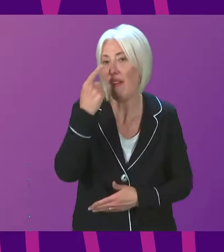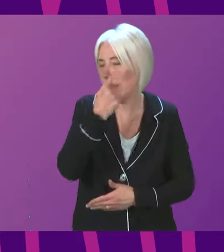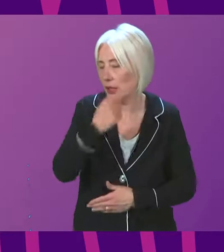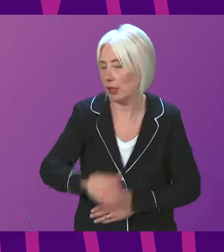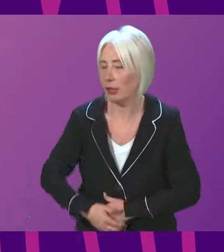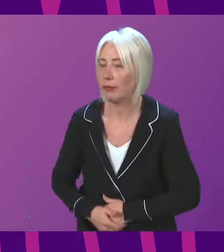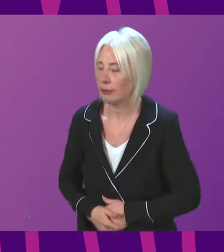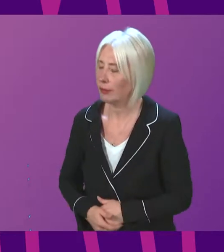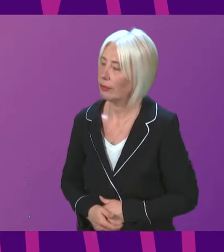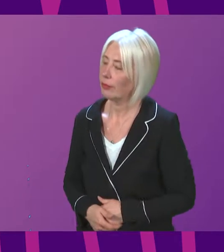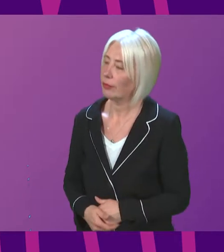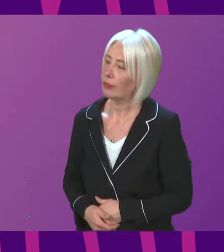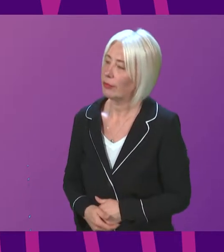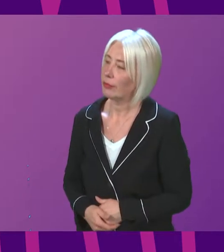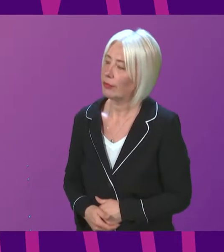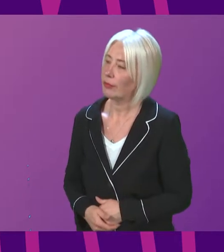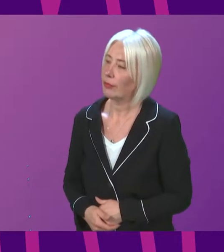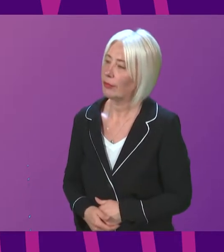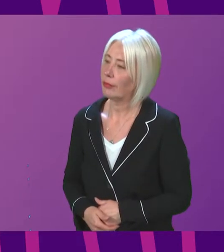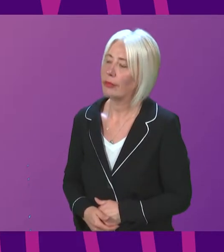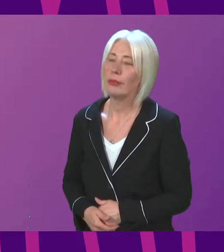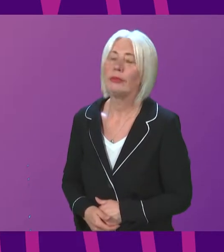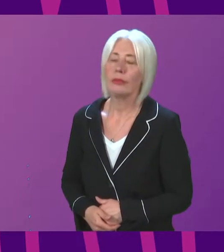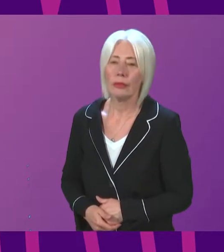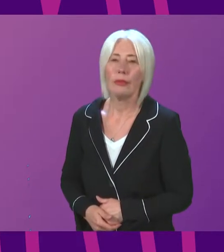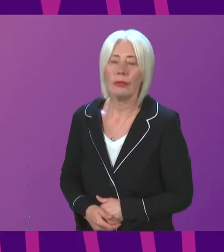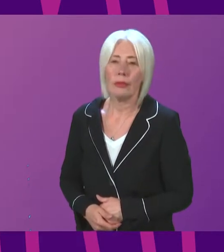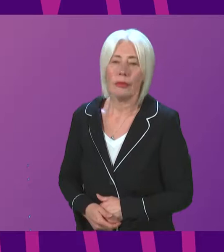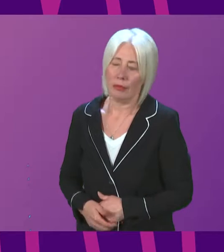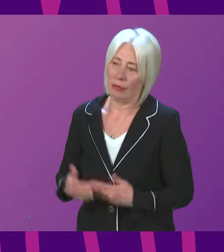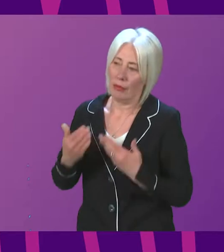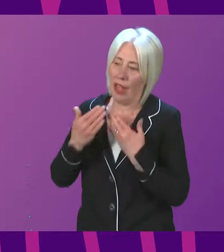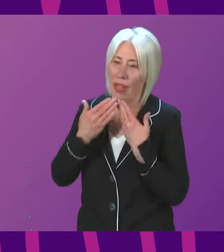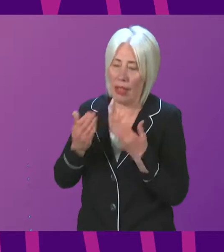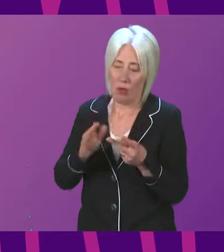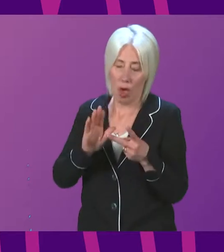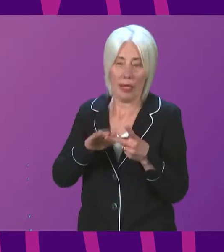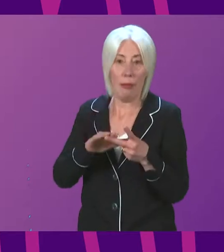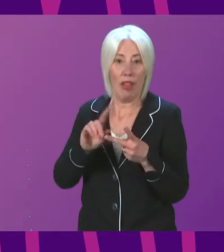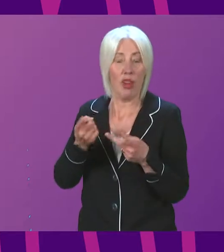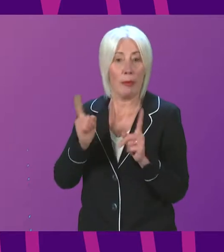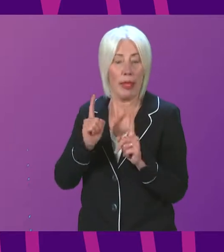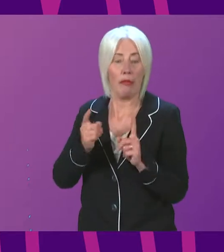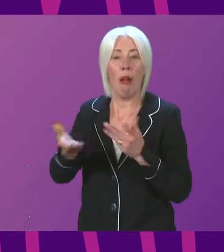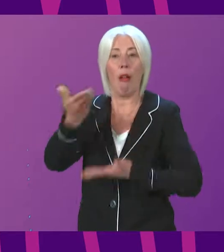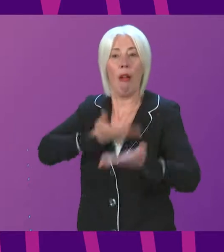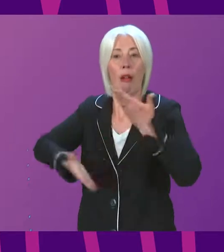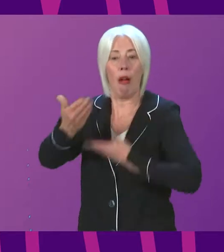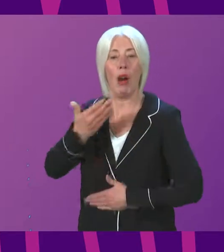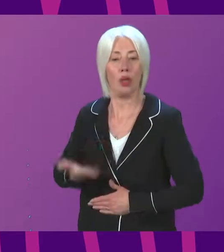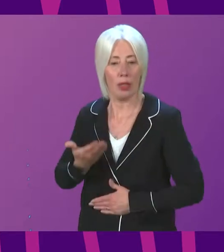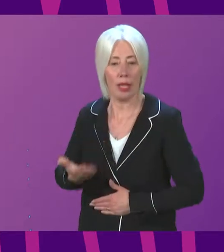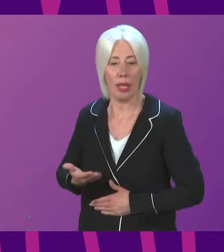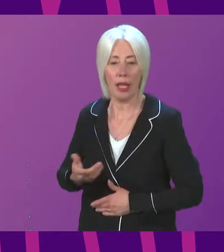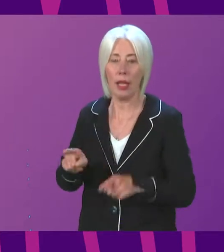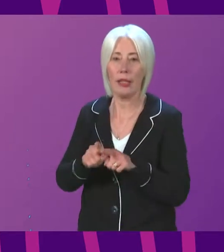Alex Rowley to be followed by Stuart McMillan. Mr President, I very much welcome what the Deputy First Minister has said today. And like Jackie